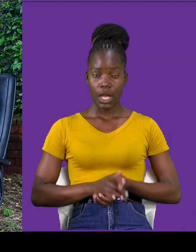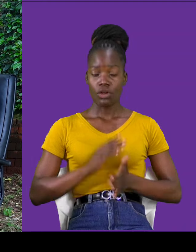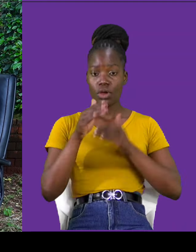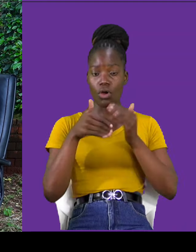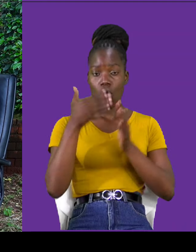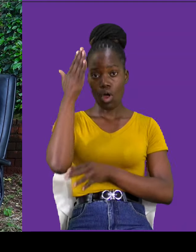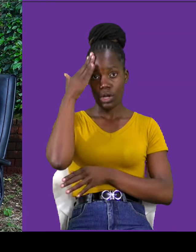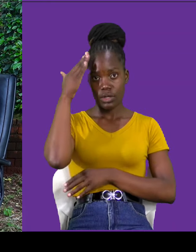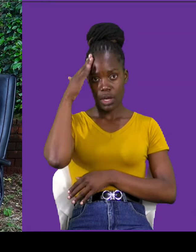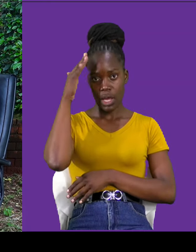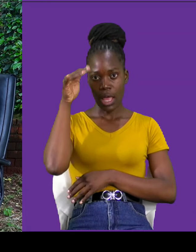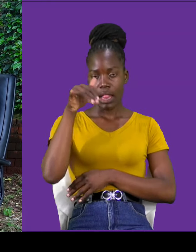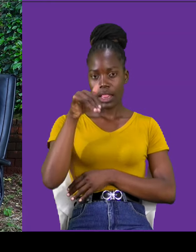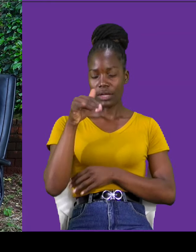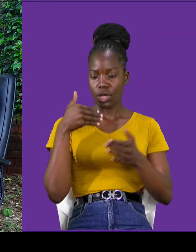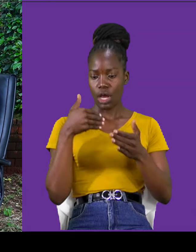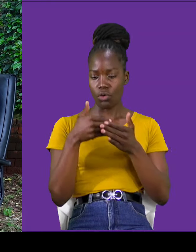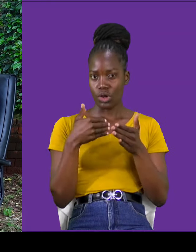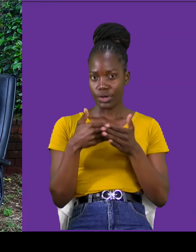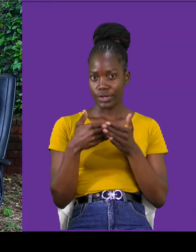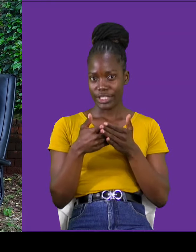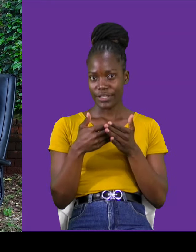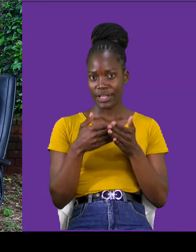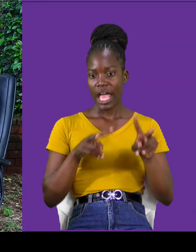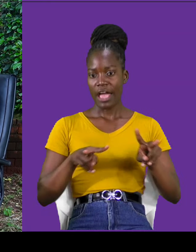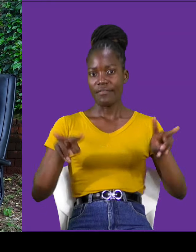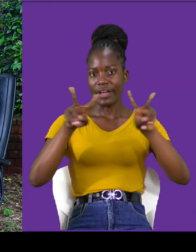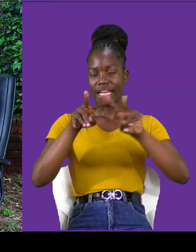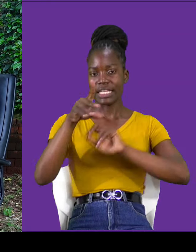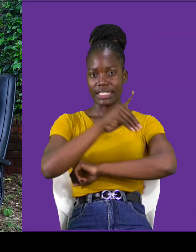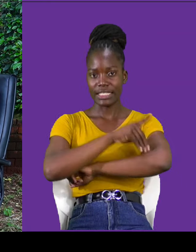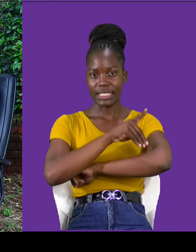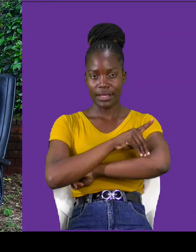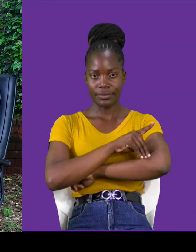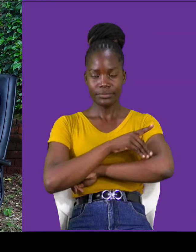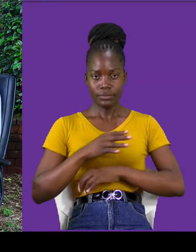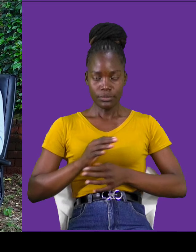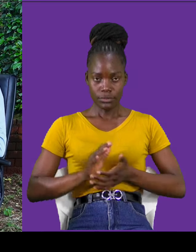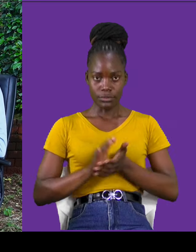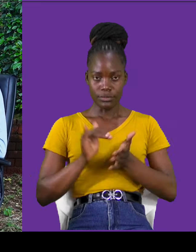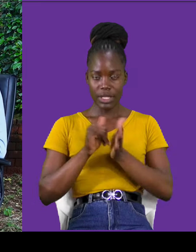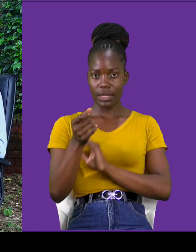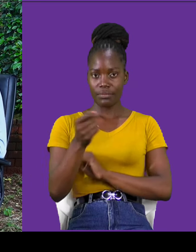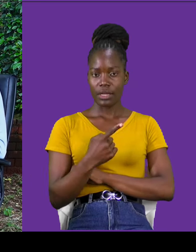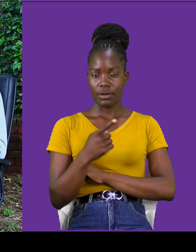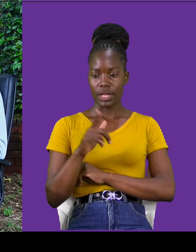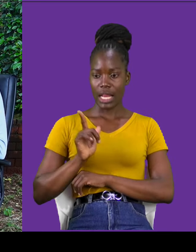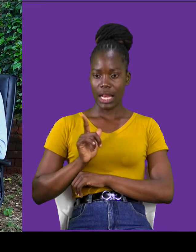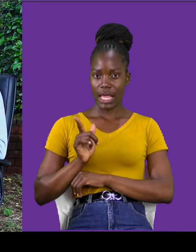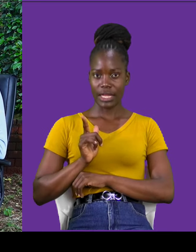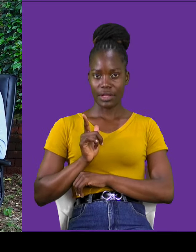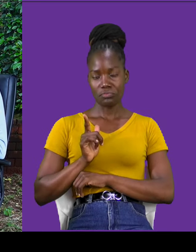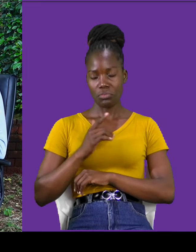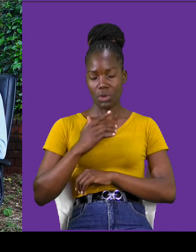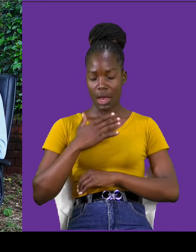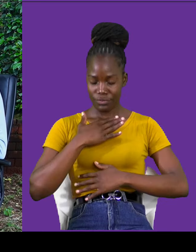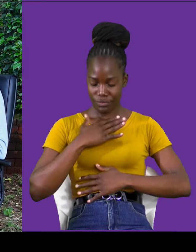we are approaching Kale Kamwezi, know, that month when ladies tend to be so humble, for the obvious